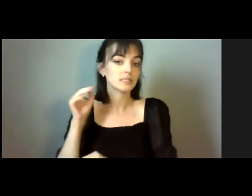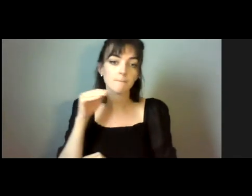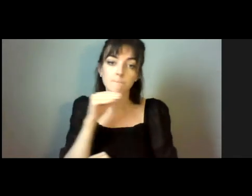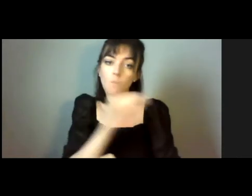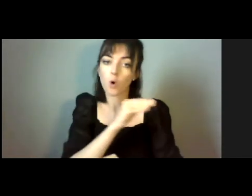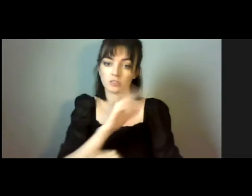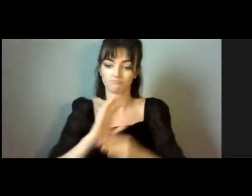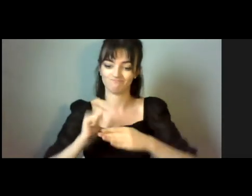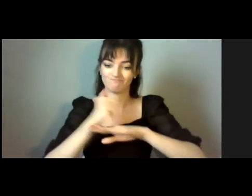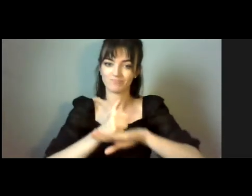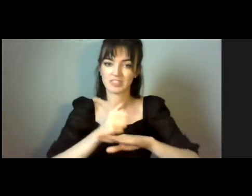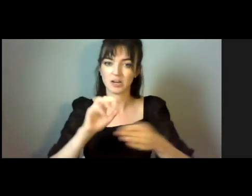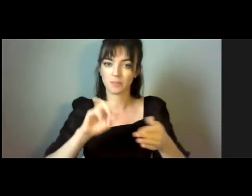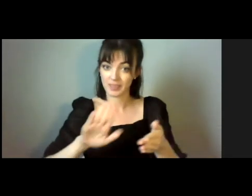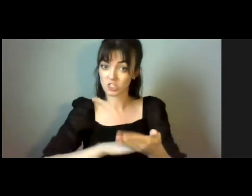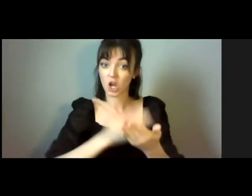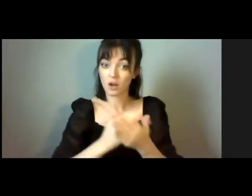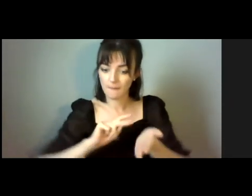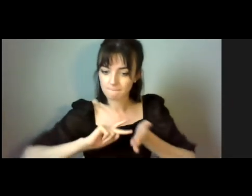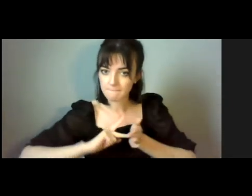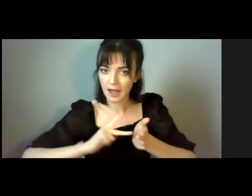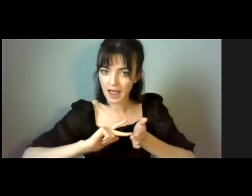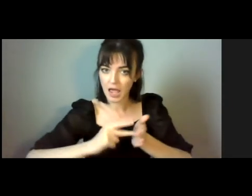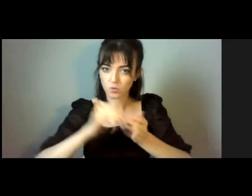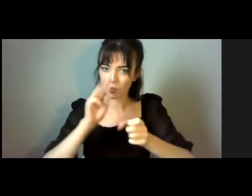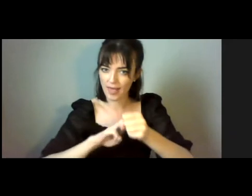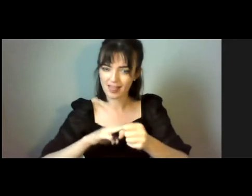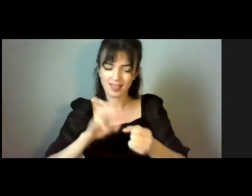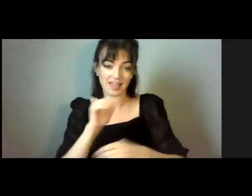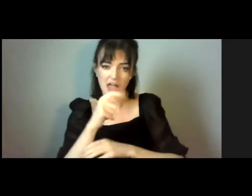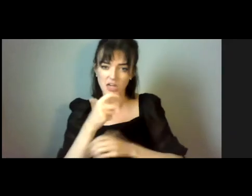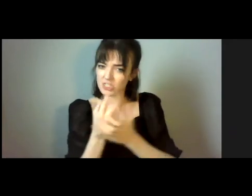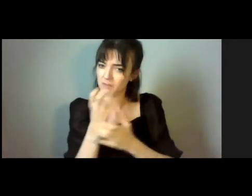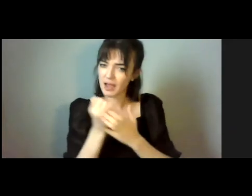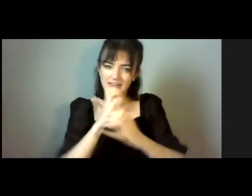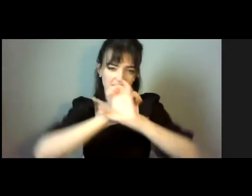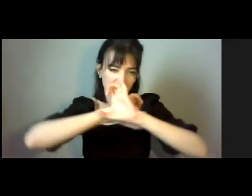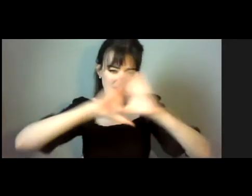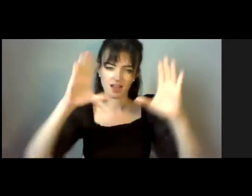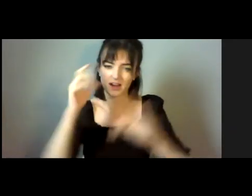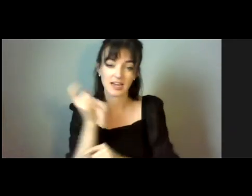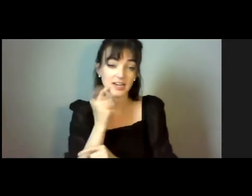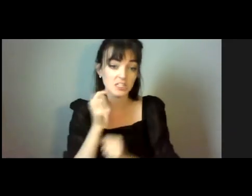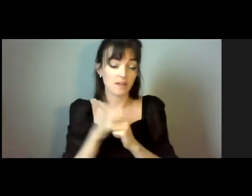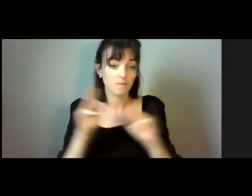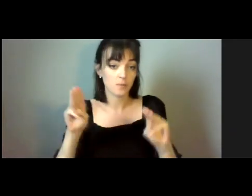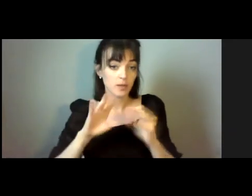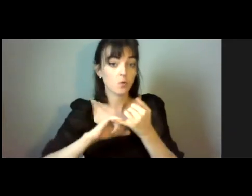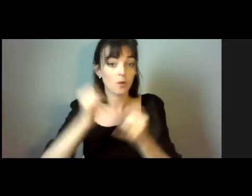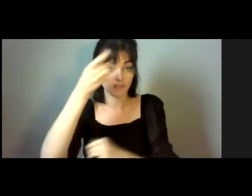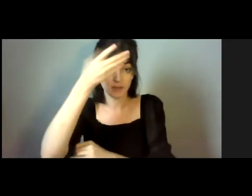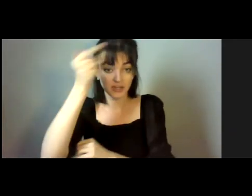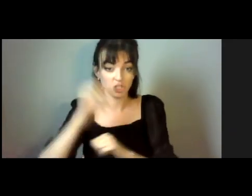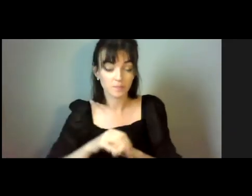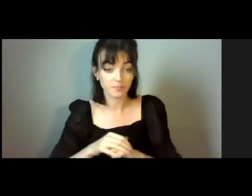legislation is planned and that they act as explained clearly and easily to those living with dementia. Many people living with